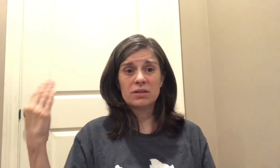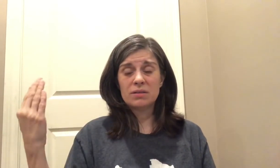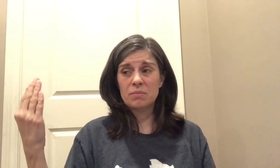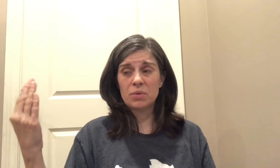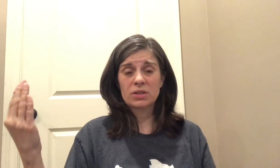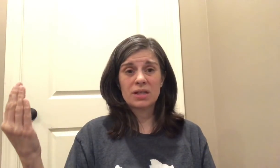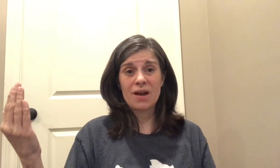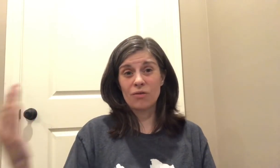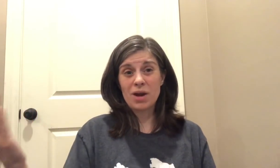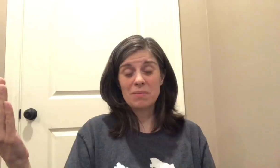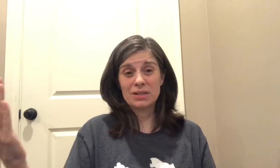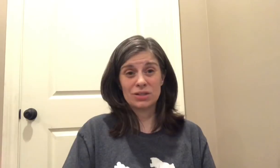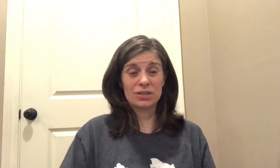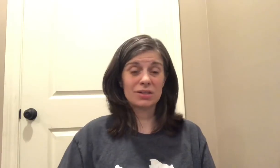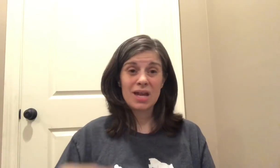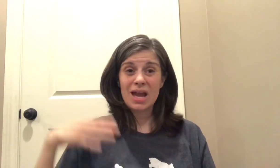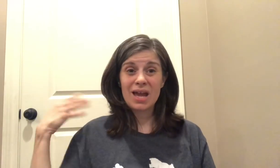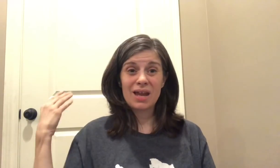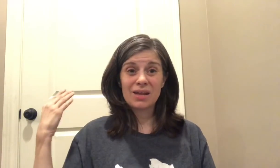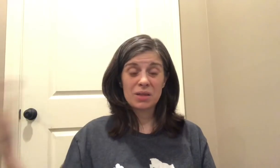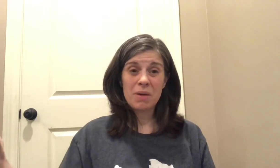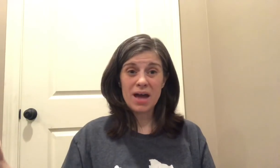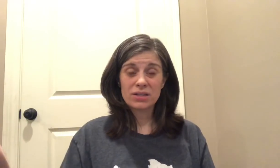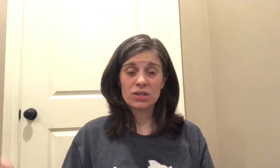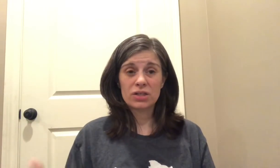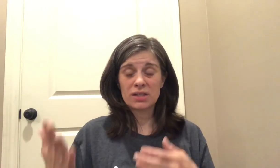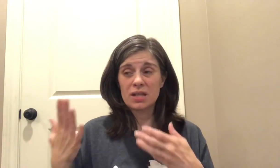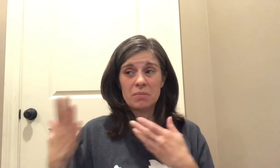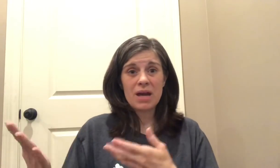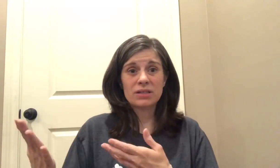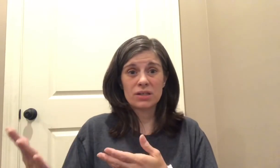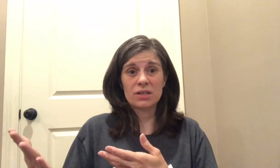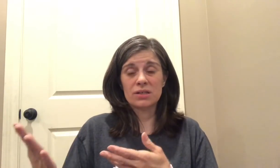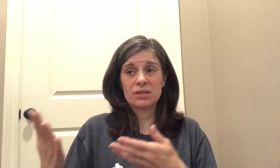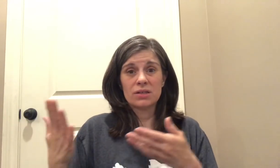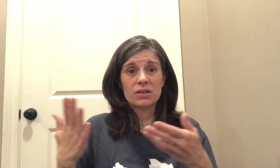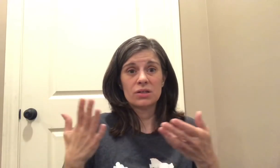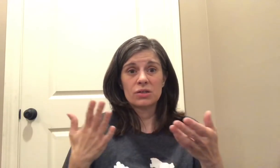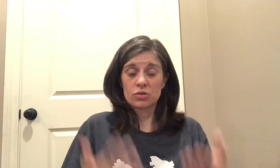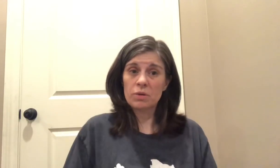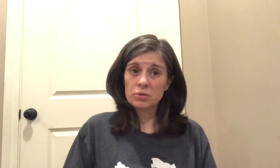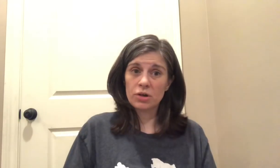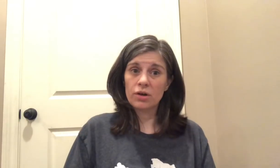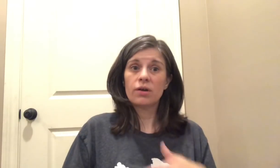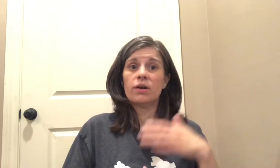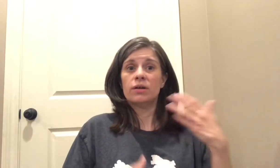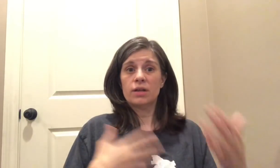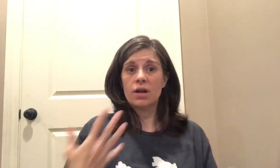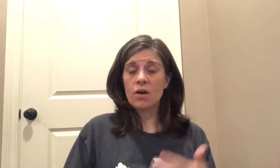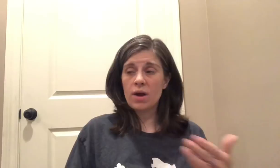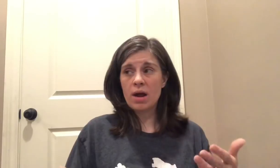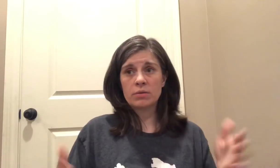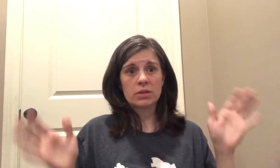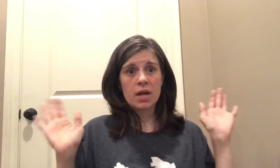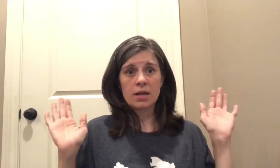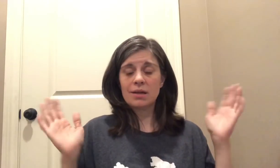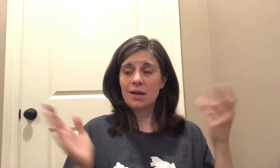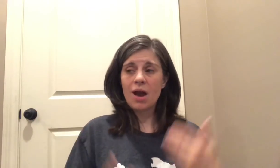books that have great messages and the best and she said the best is scripture you know and I was like I